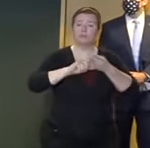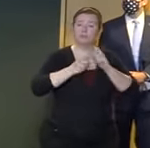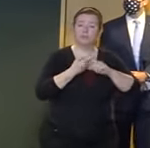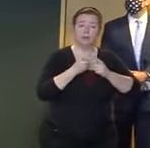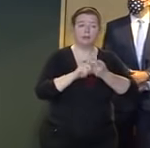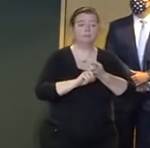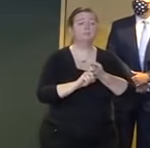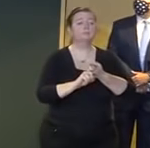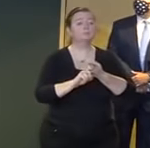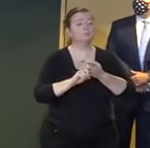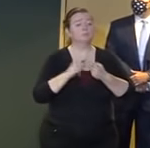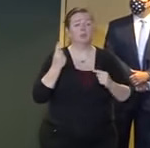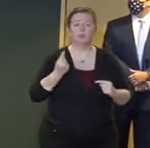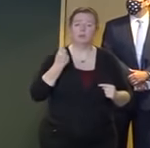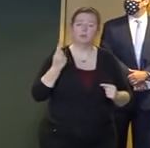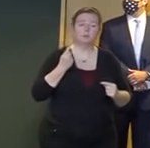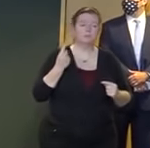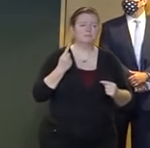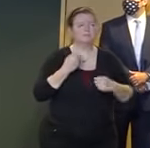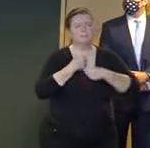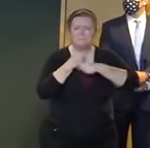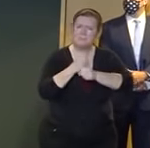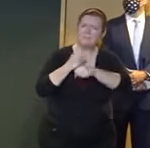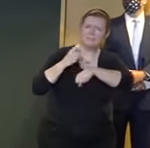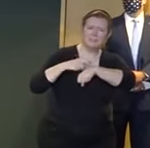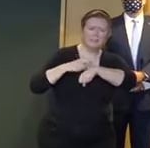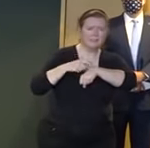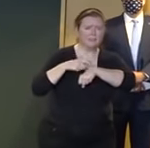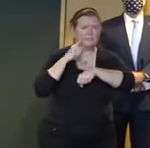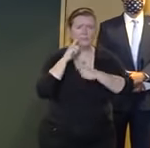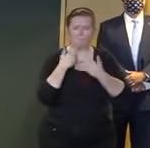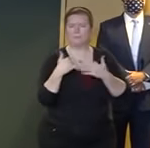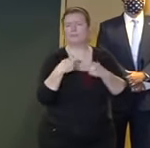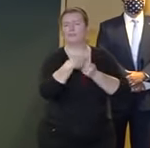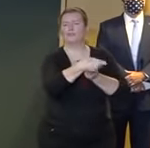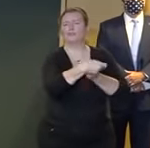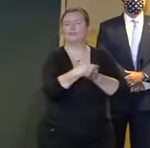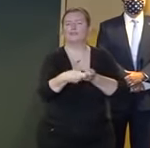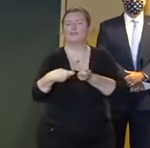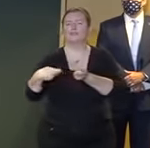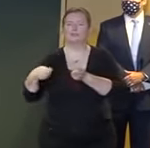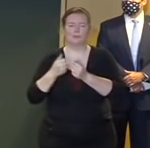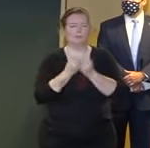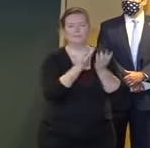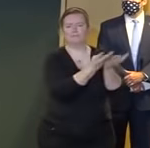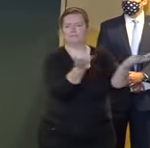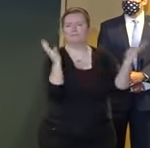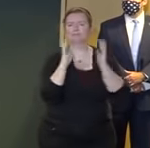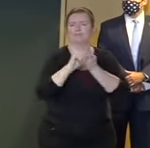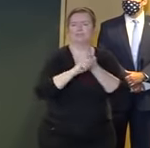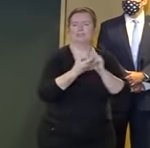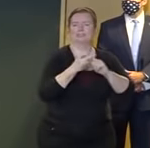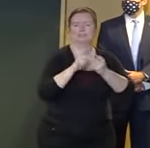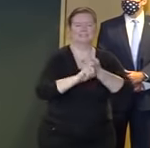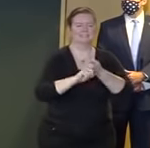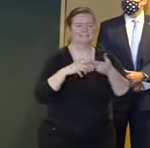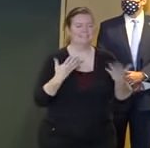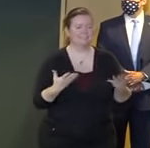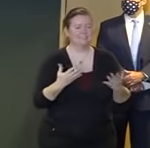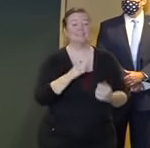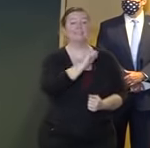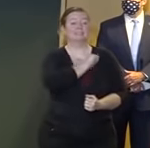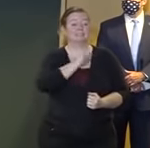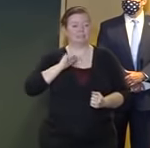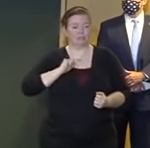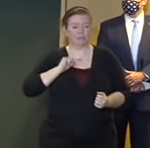always made time for a game of cards with her friends we are keeping Senator Rice and his family I had the